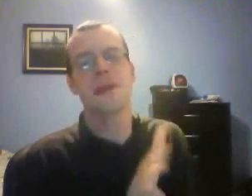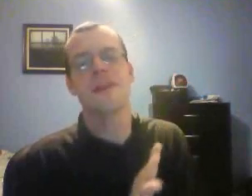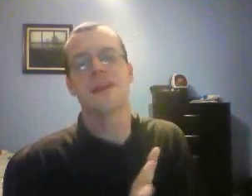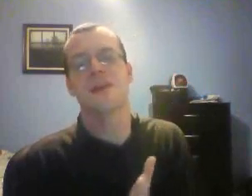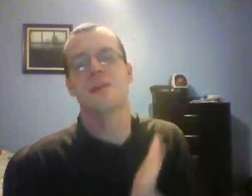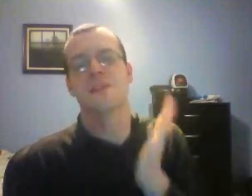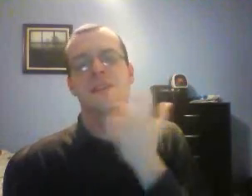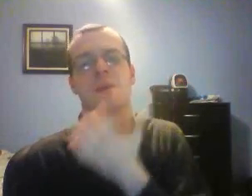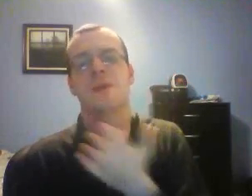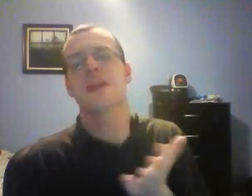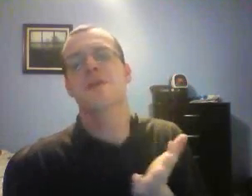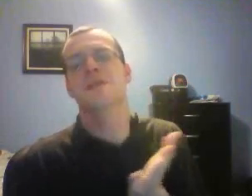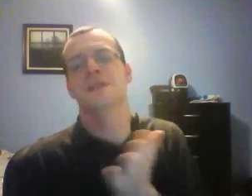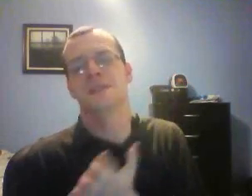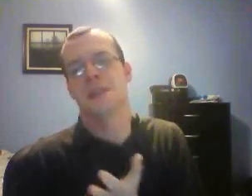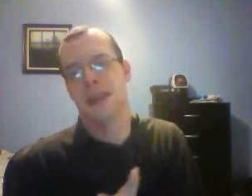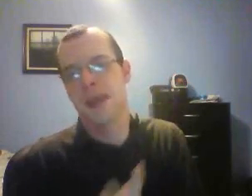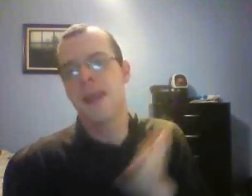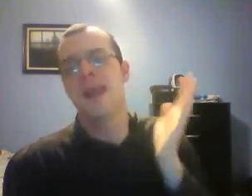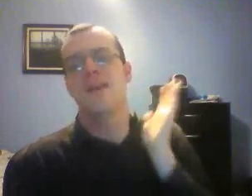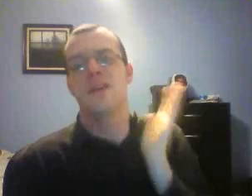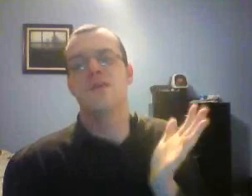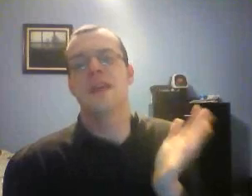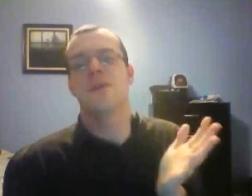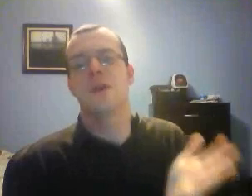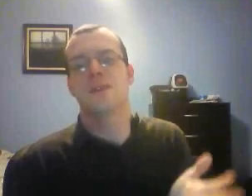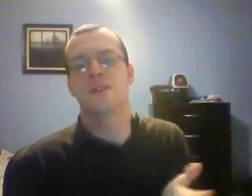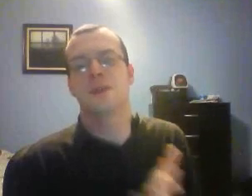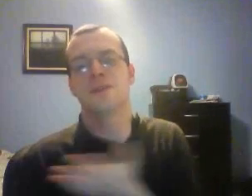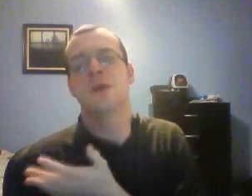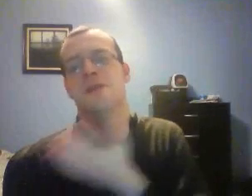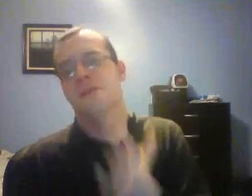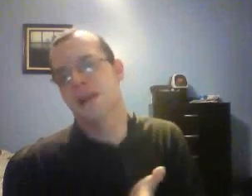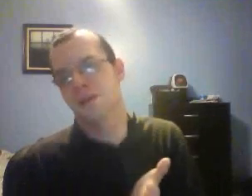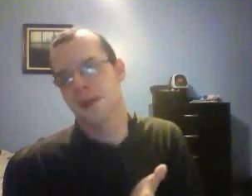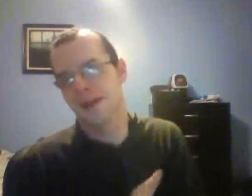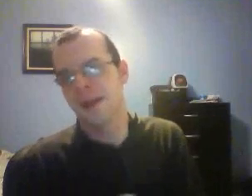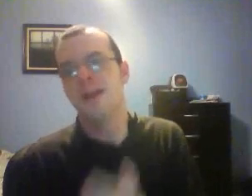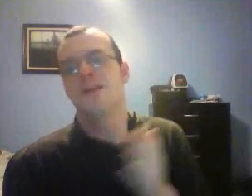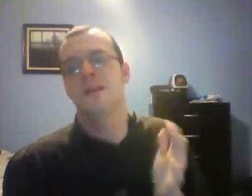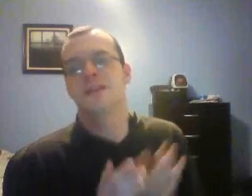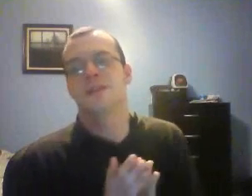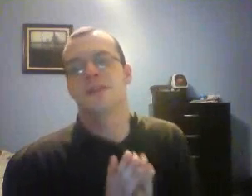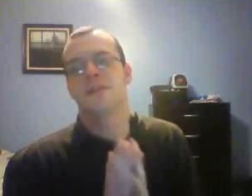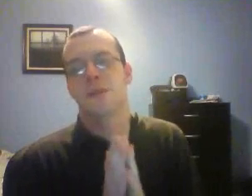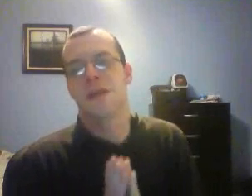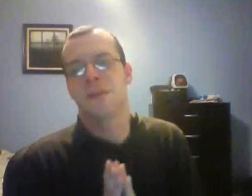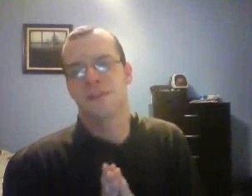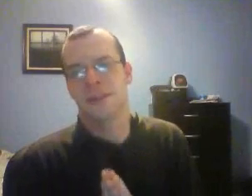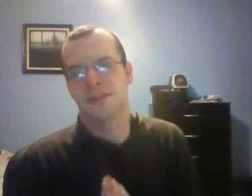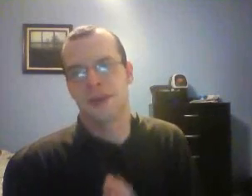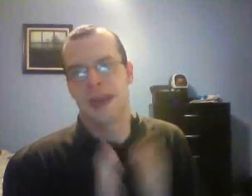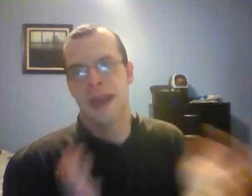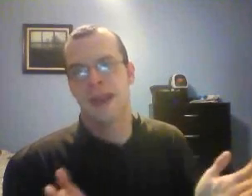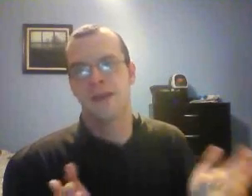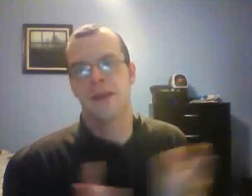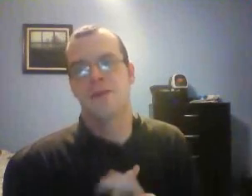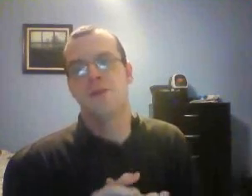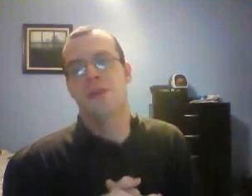writing that column. It's going to be really interesting to see how the U.K. is going to factor in the things like the draft extension and the